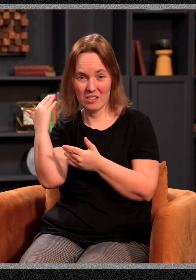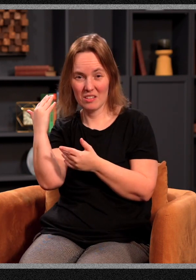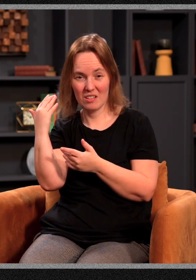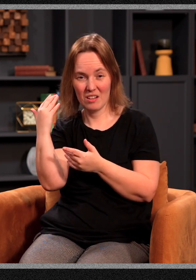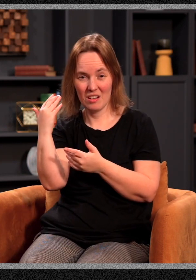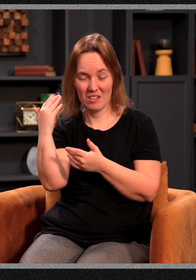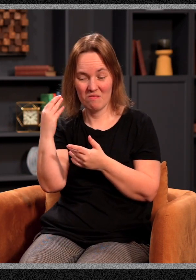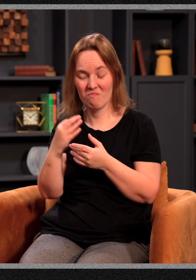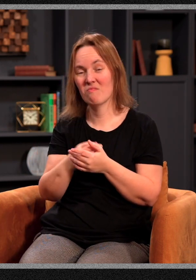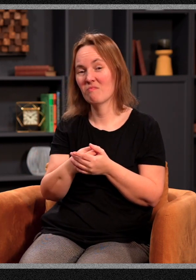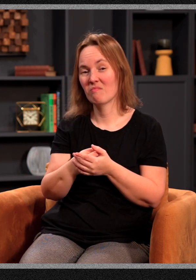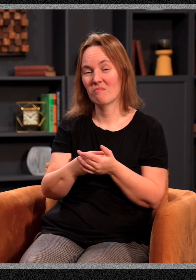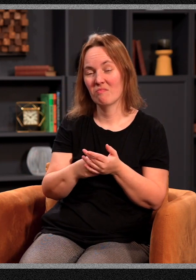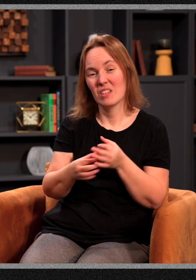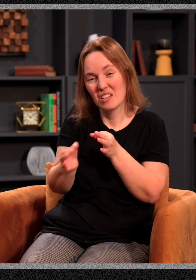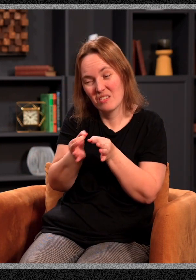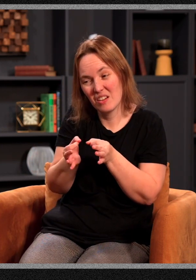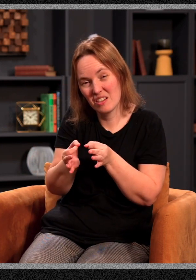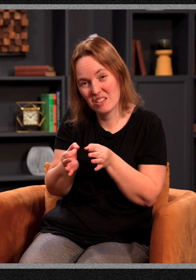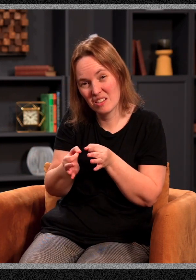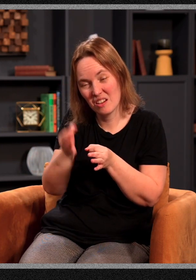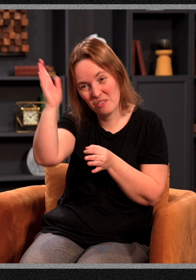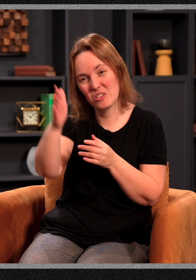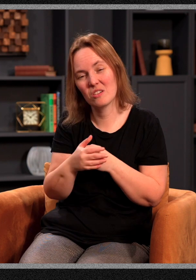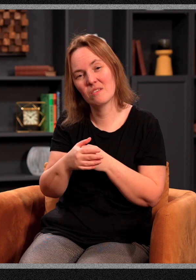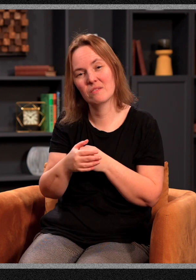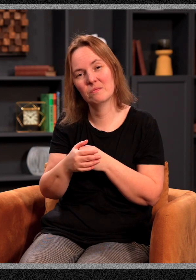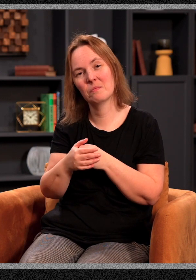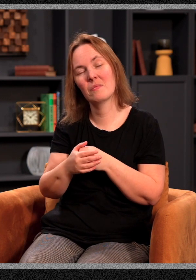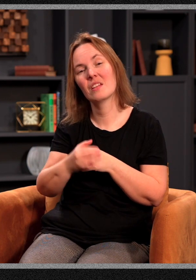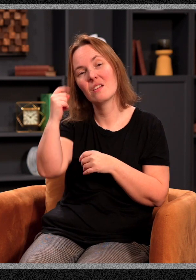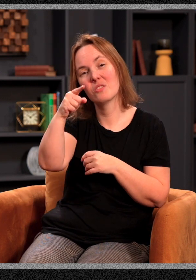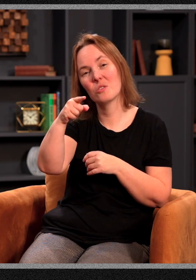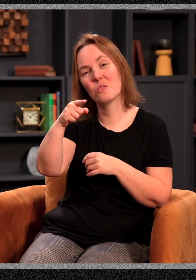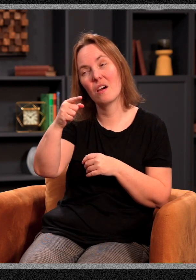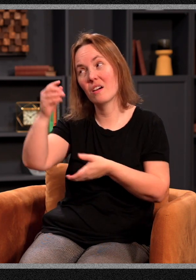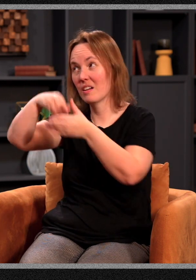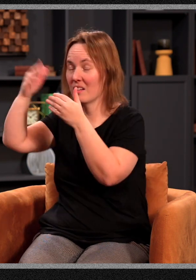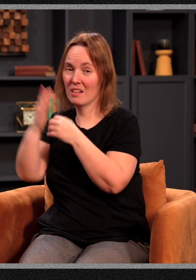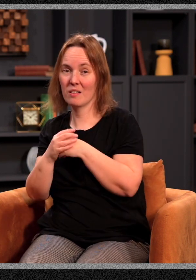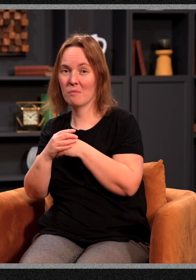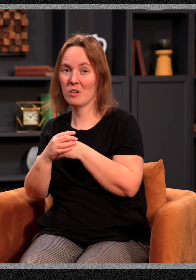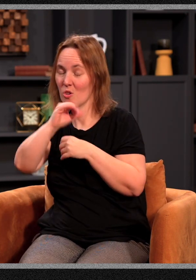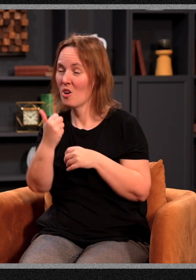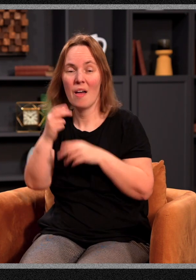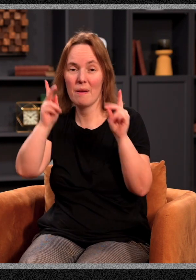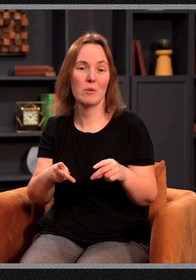defines our future. And we don't hear the word of the Lord that comes to us and says, if you are in me, you're not that person